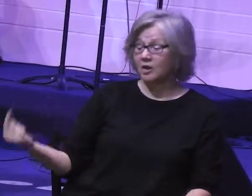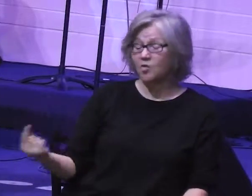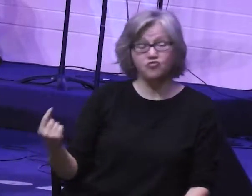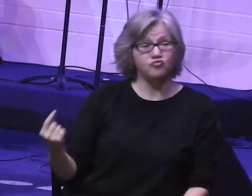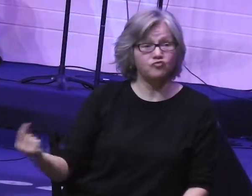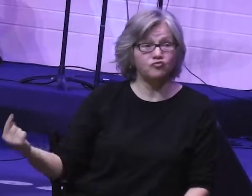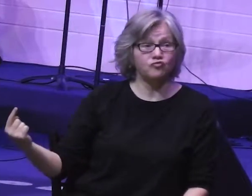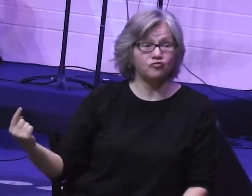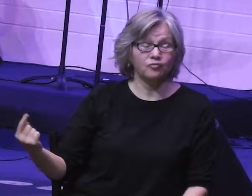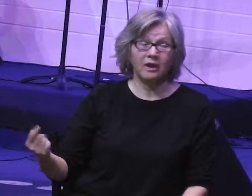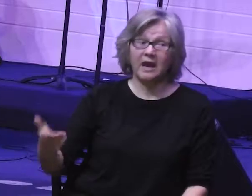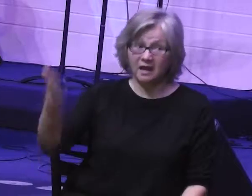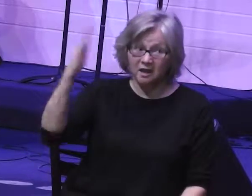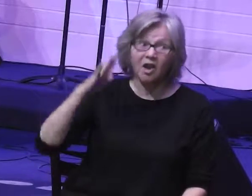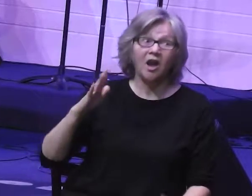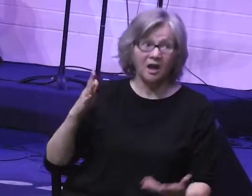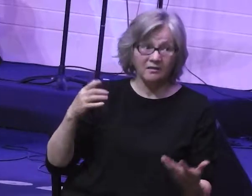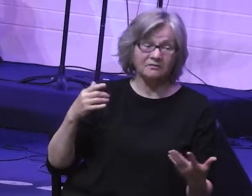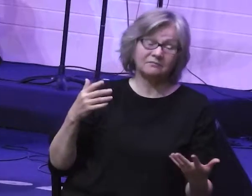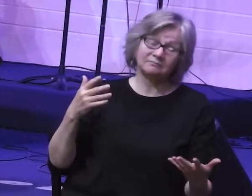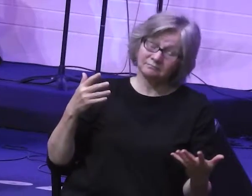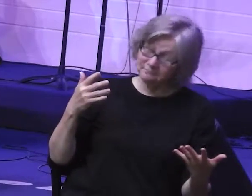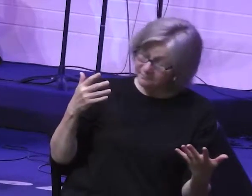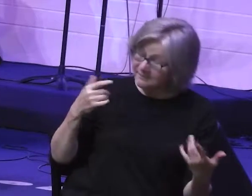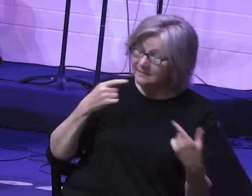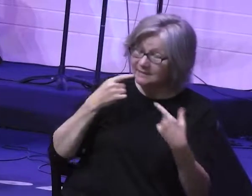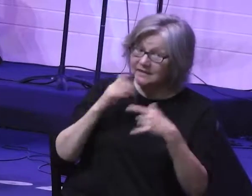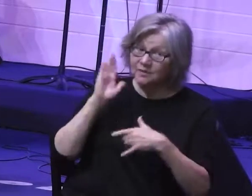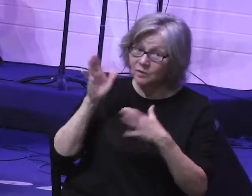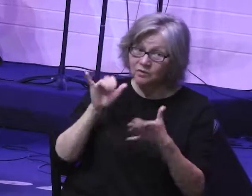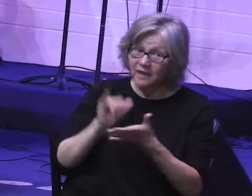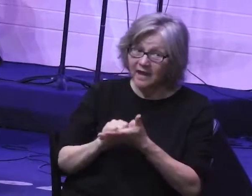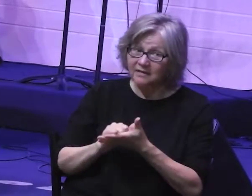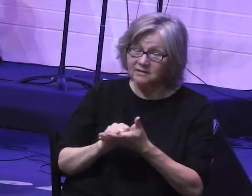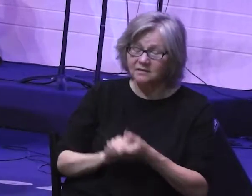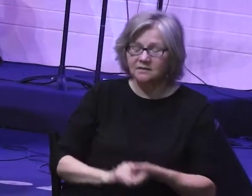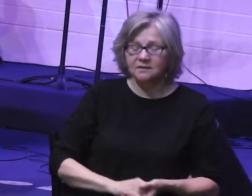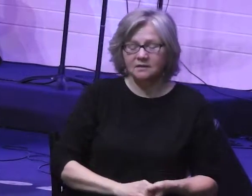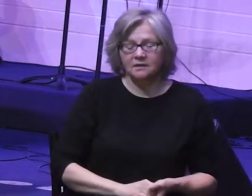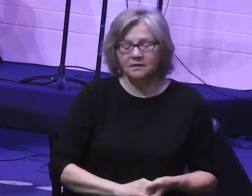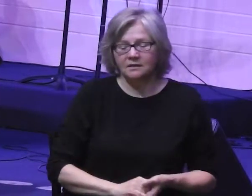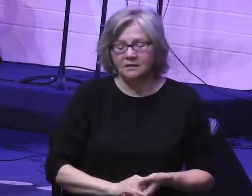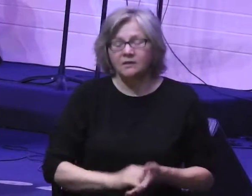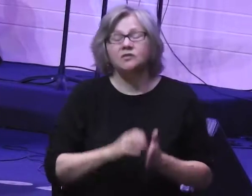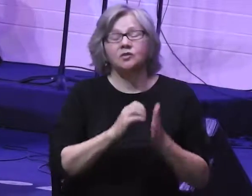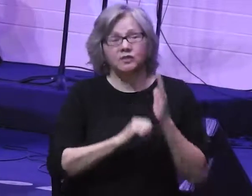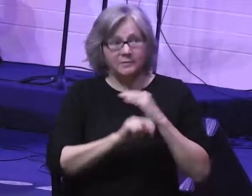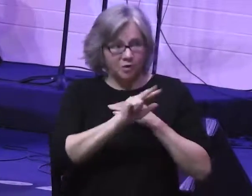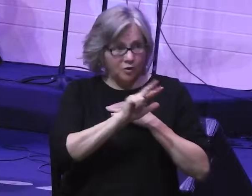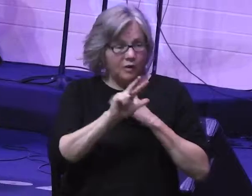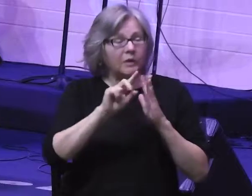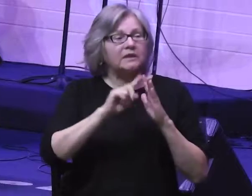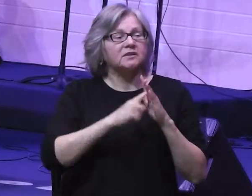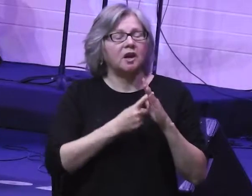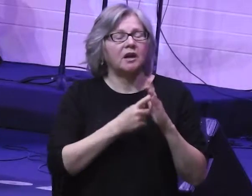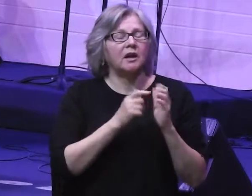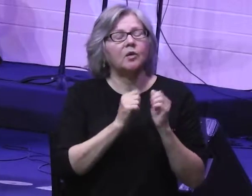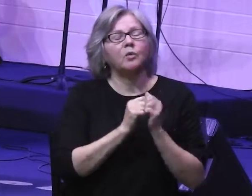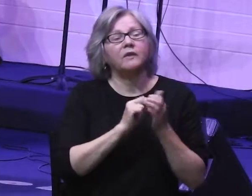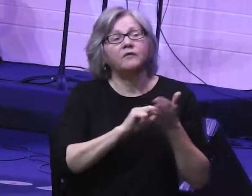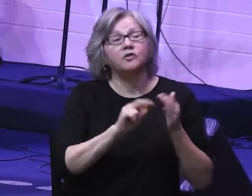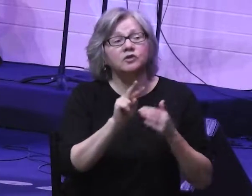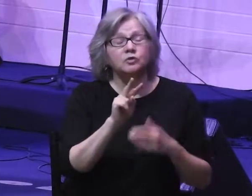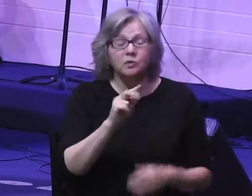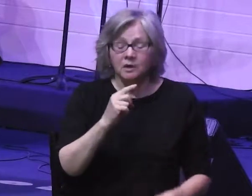And in fact, this is exactly what God threatens to do. Here's what he tells Moses. Now we're into the early verses of chapter 33, starting